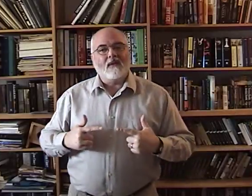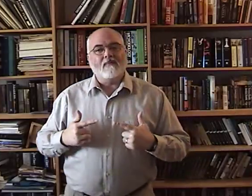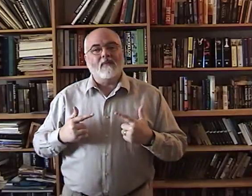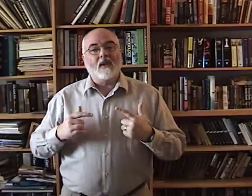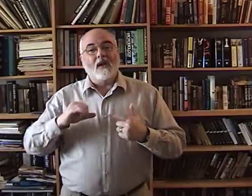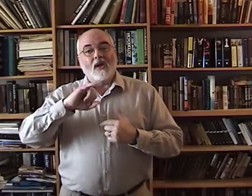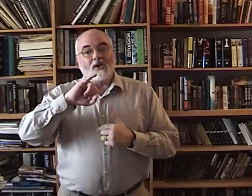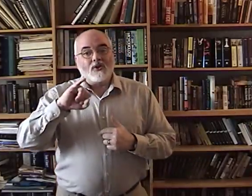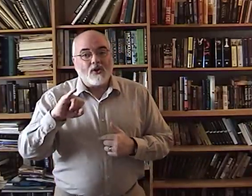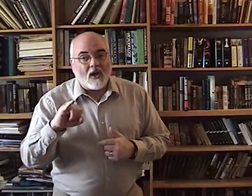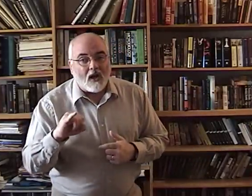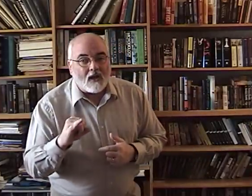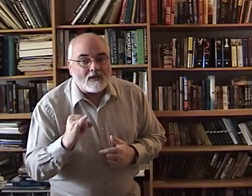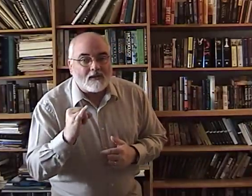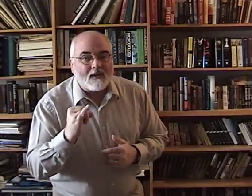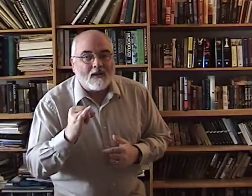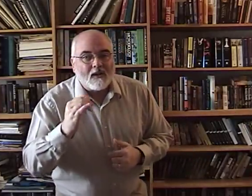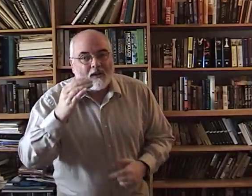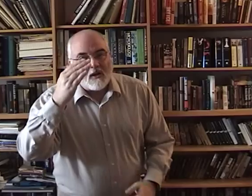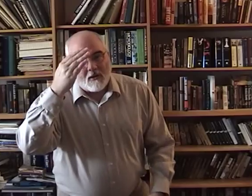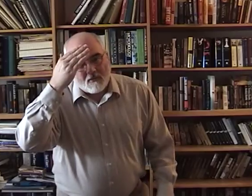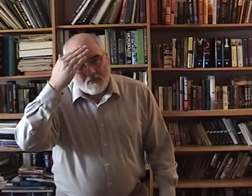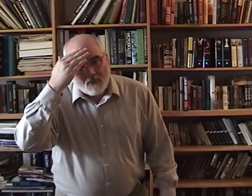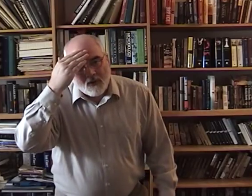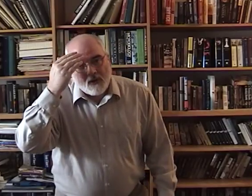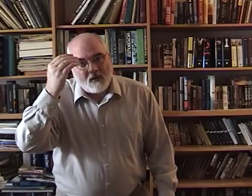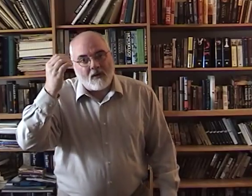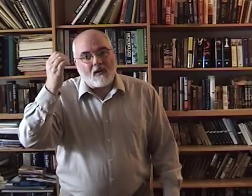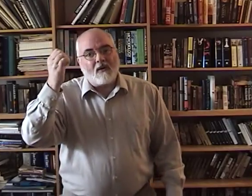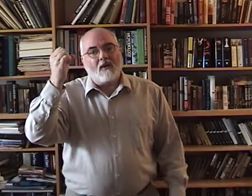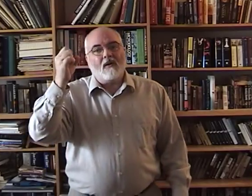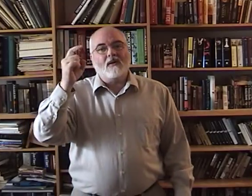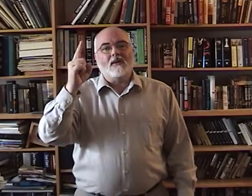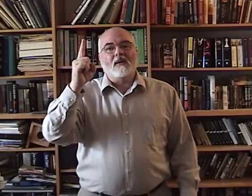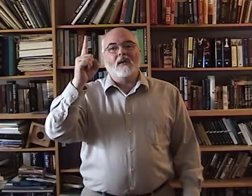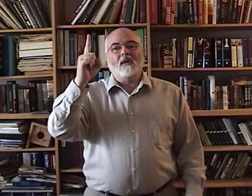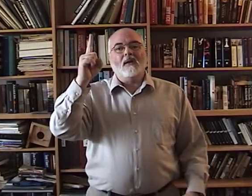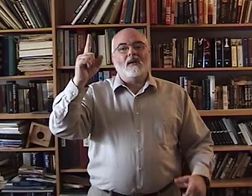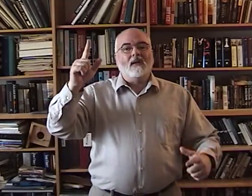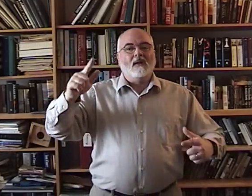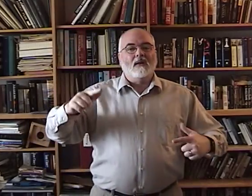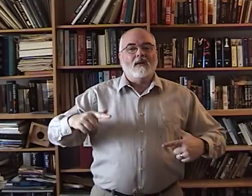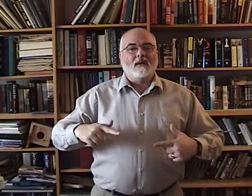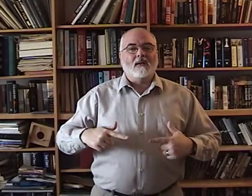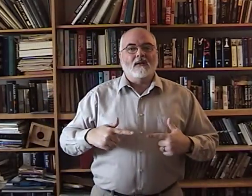just because he lives